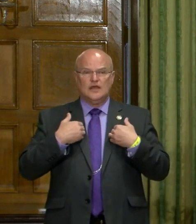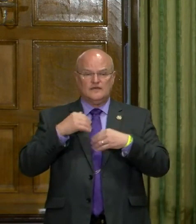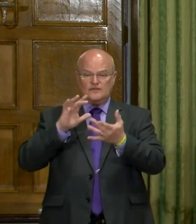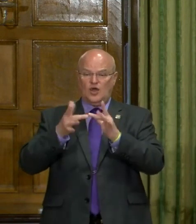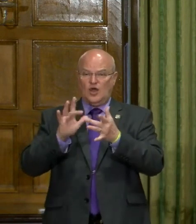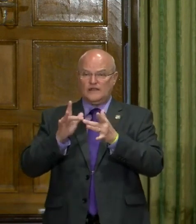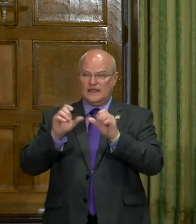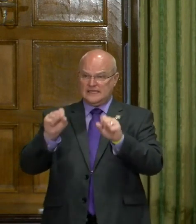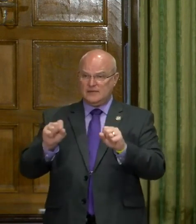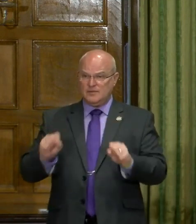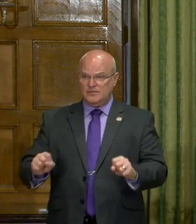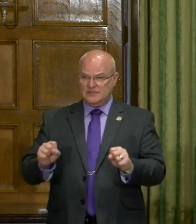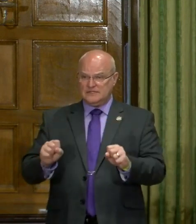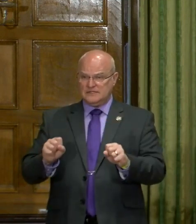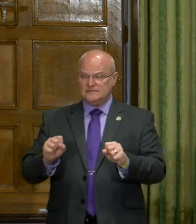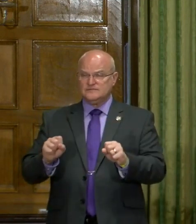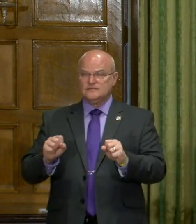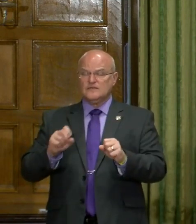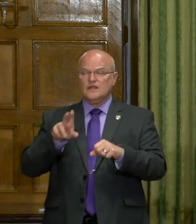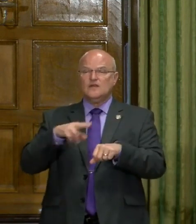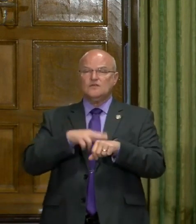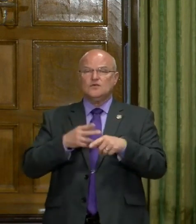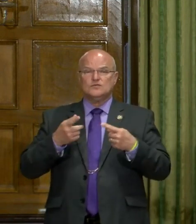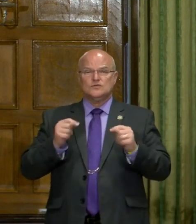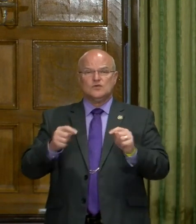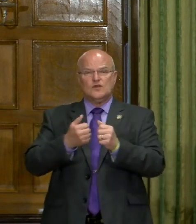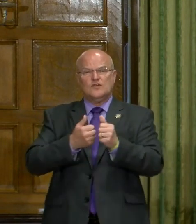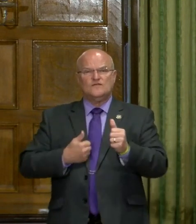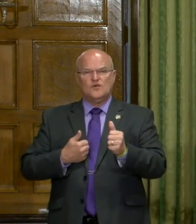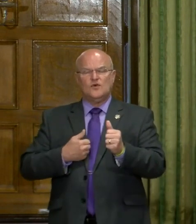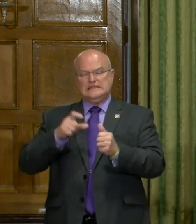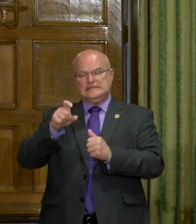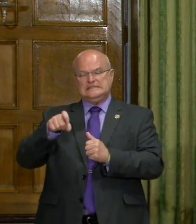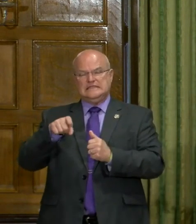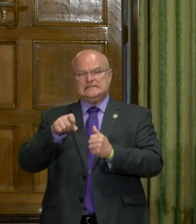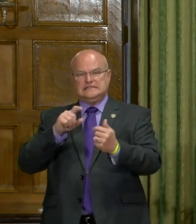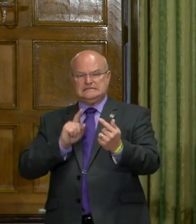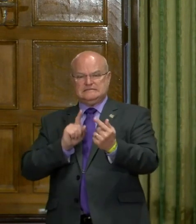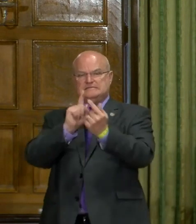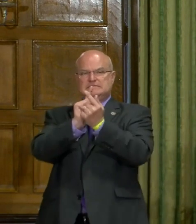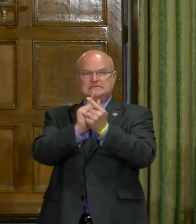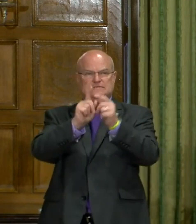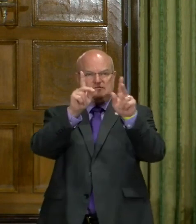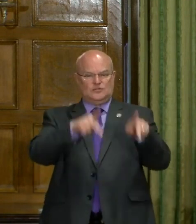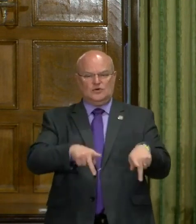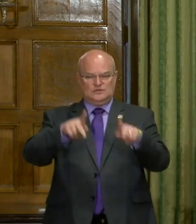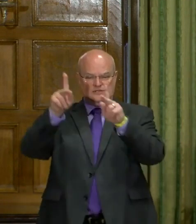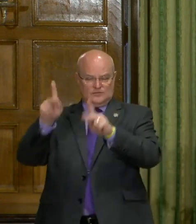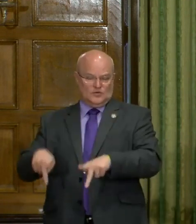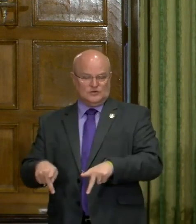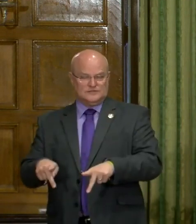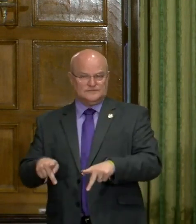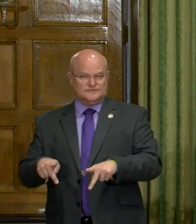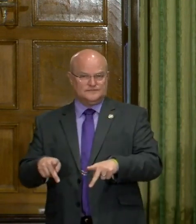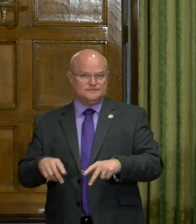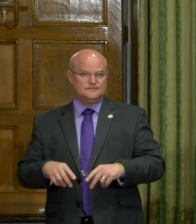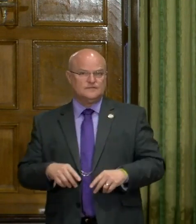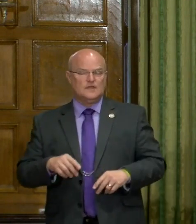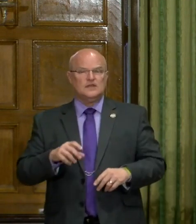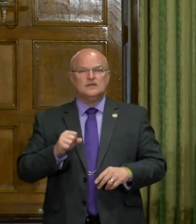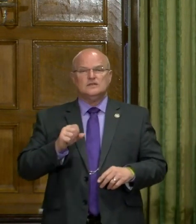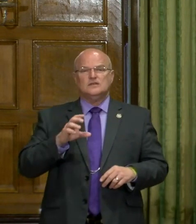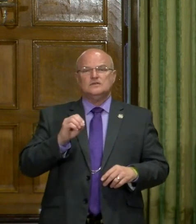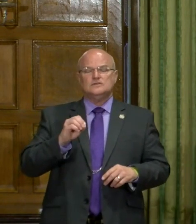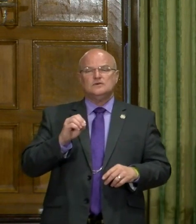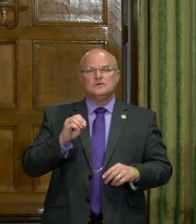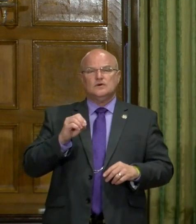uh, the online capability. And, of course, we're trying to avoid the necessity of having to go into the workforce services office,